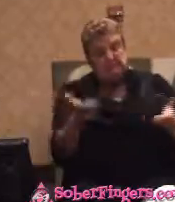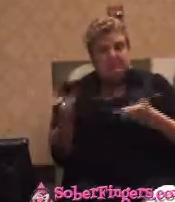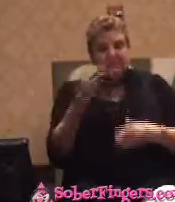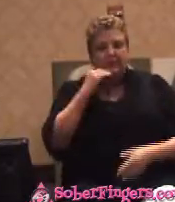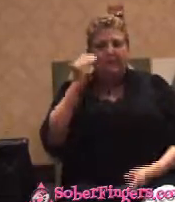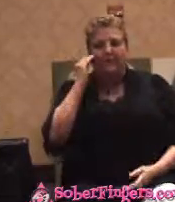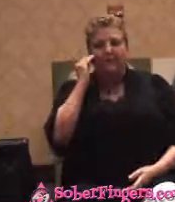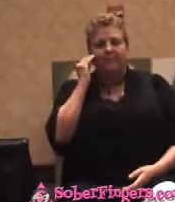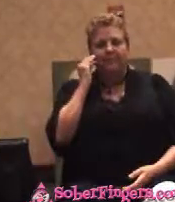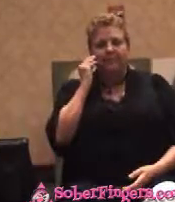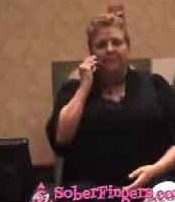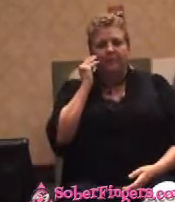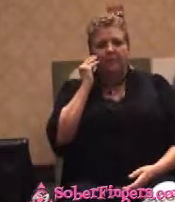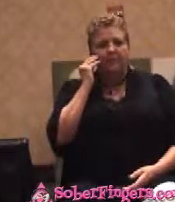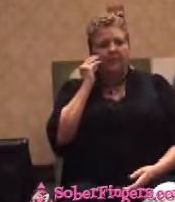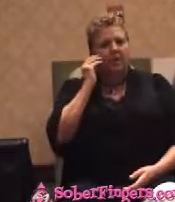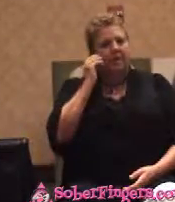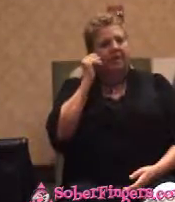The girl does not know how to drink.